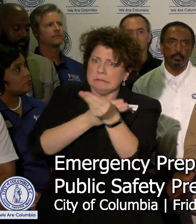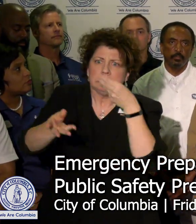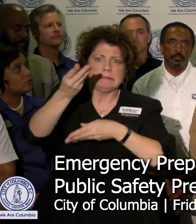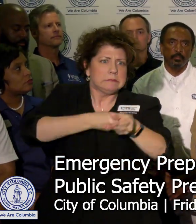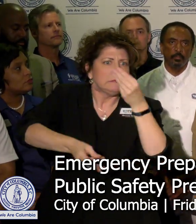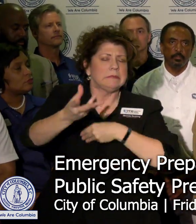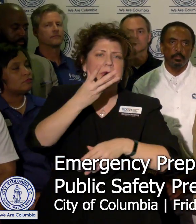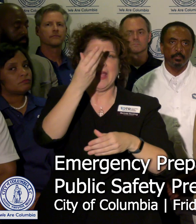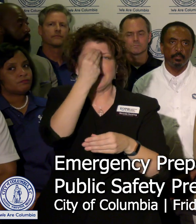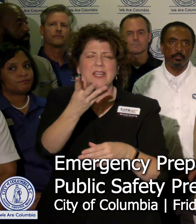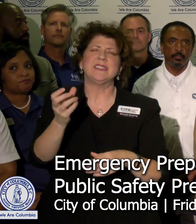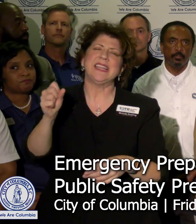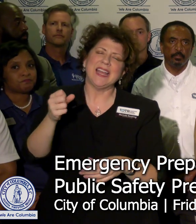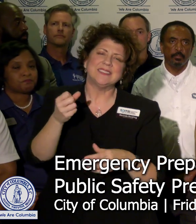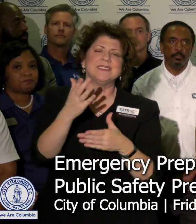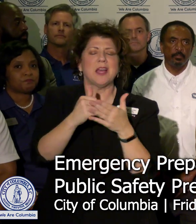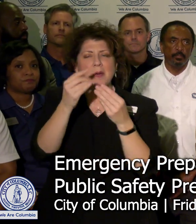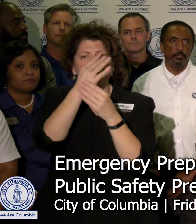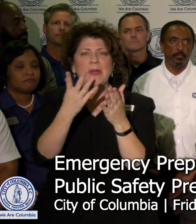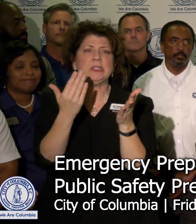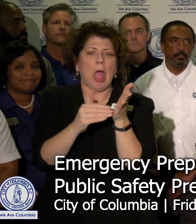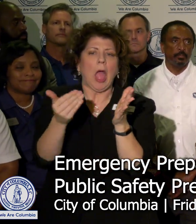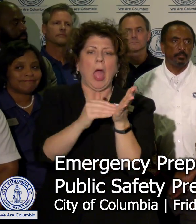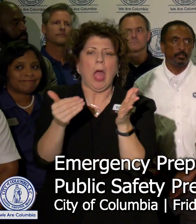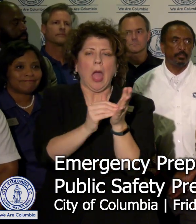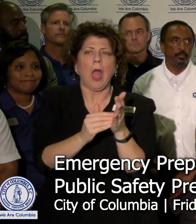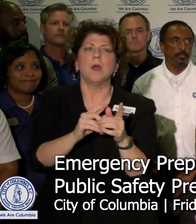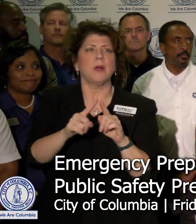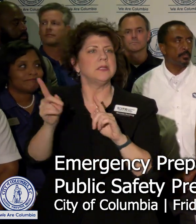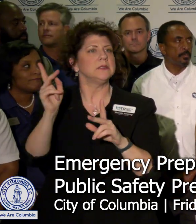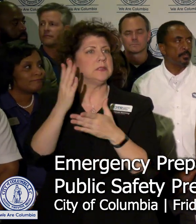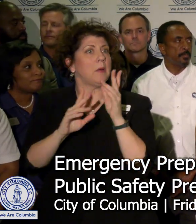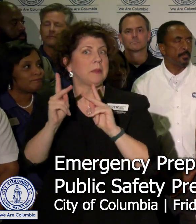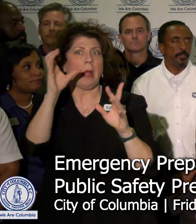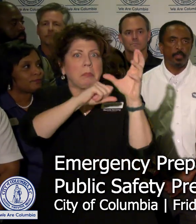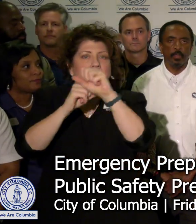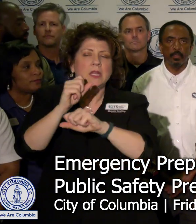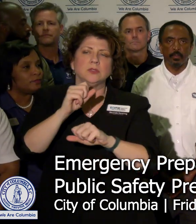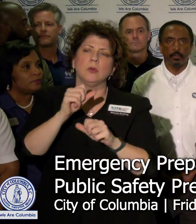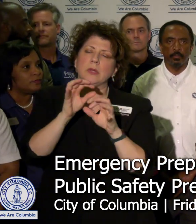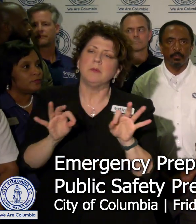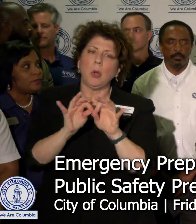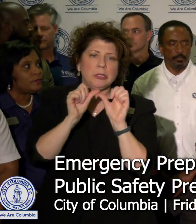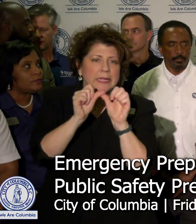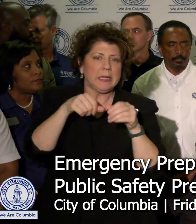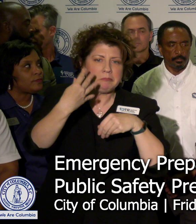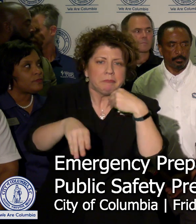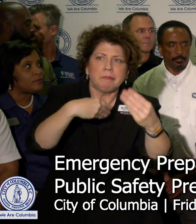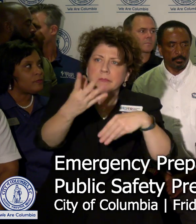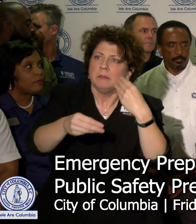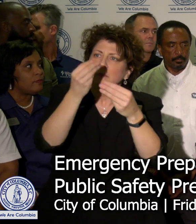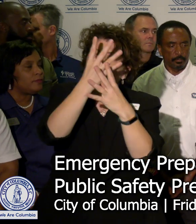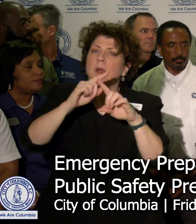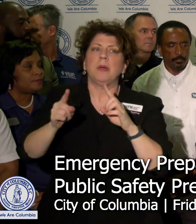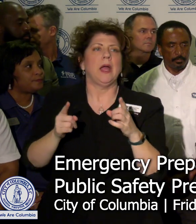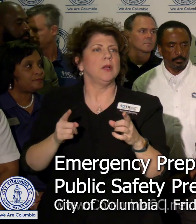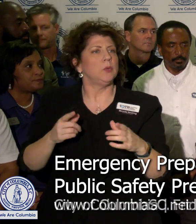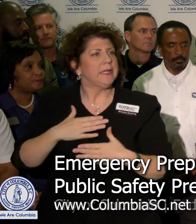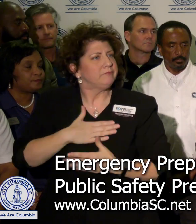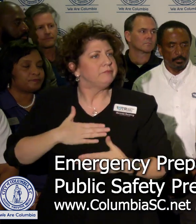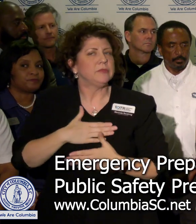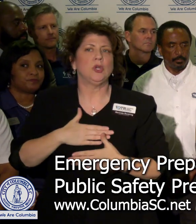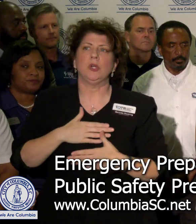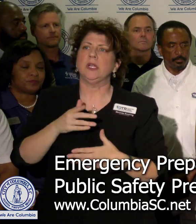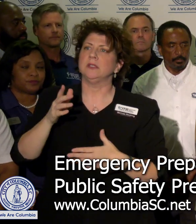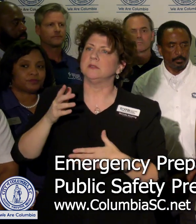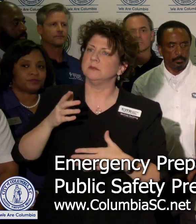repetitive, but sometimes folks might not catch it, and it's important to keep pushing it out. We encourage everyone, let's enjoy this time we have